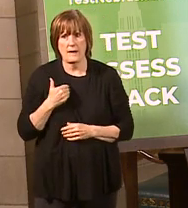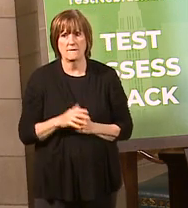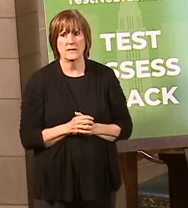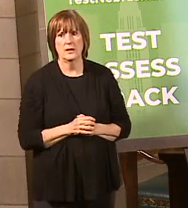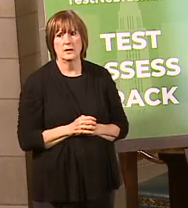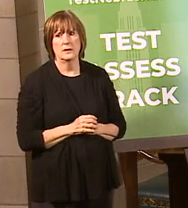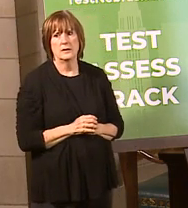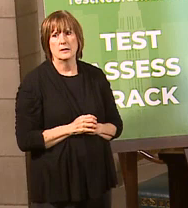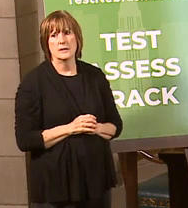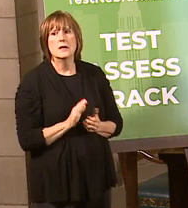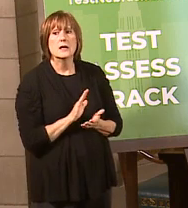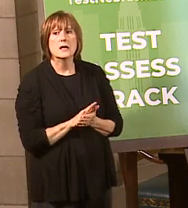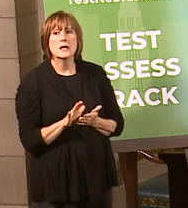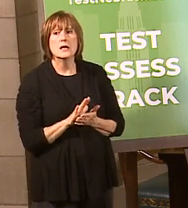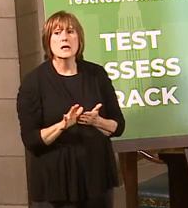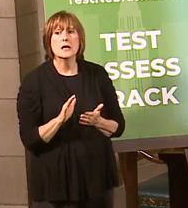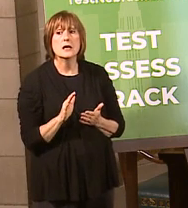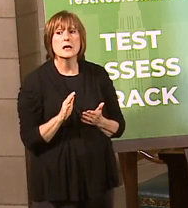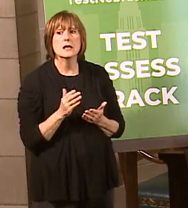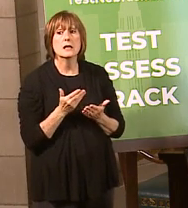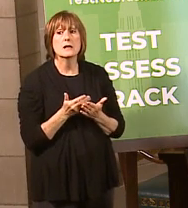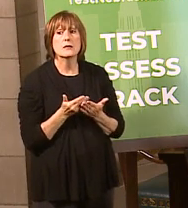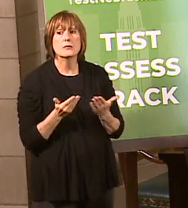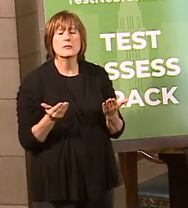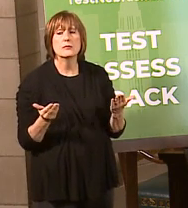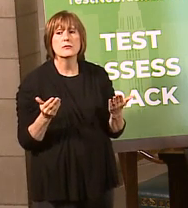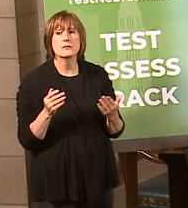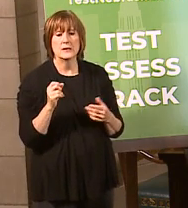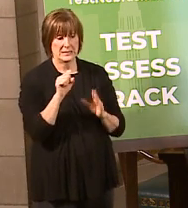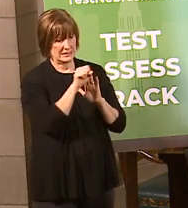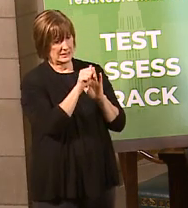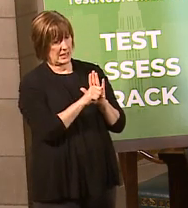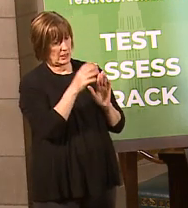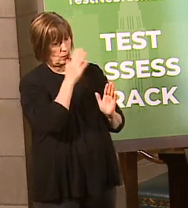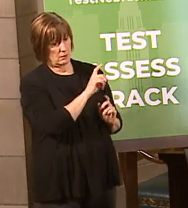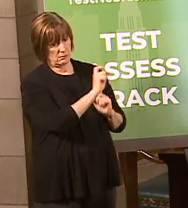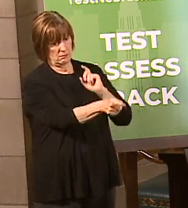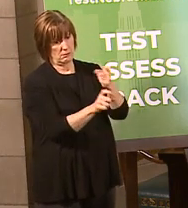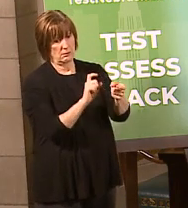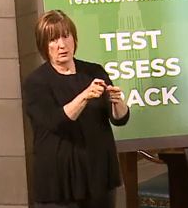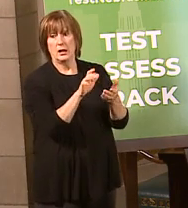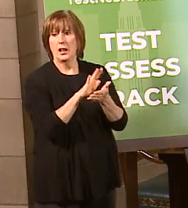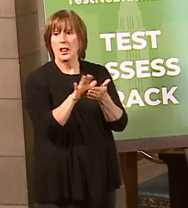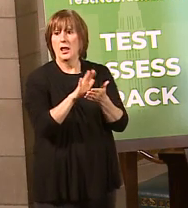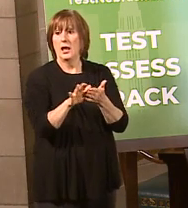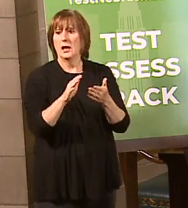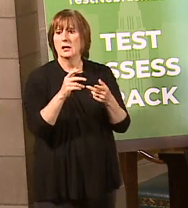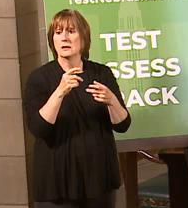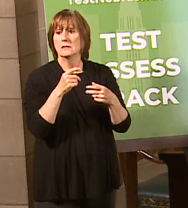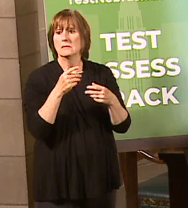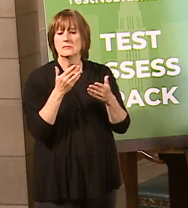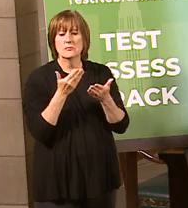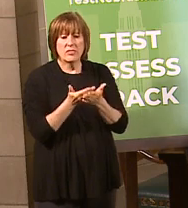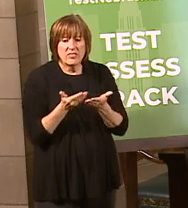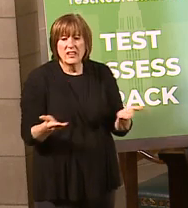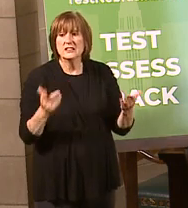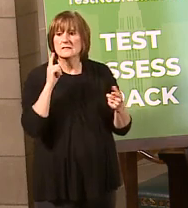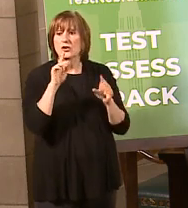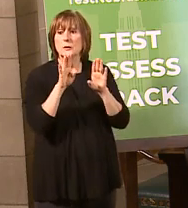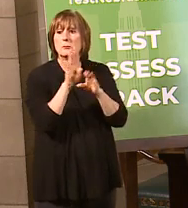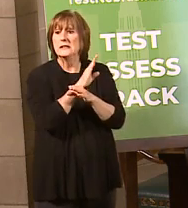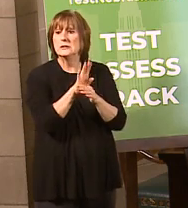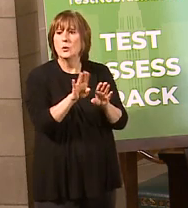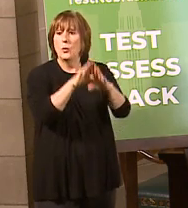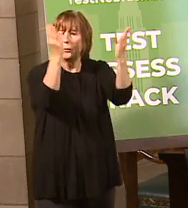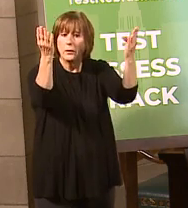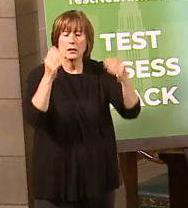-person businesses that are reopening? So, the question is the state supplying cleaning products to businesses are reopening. Again, the hand